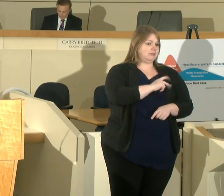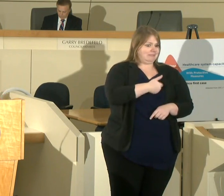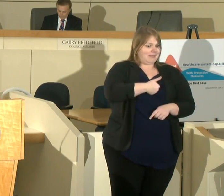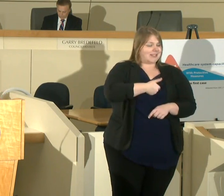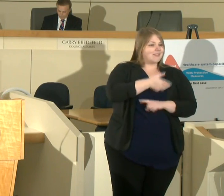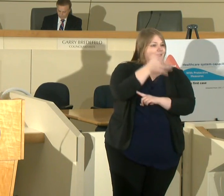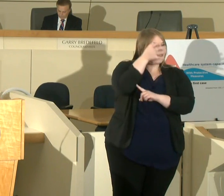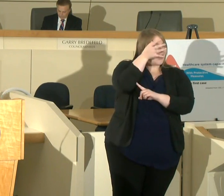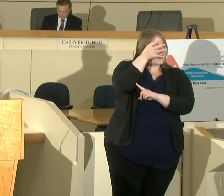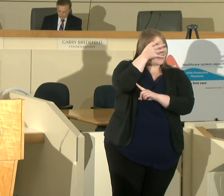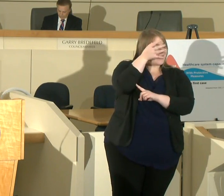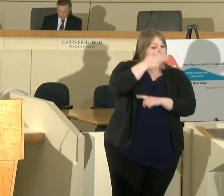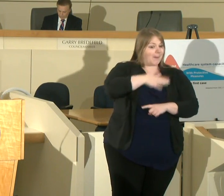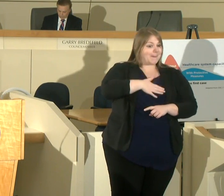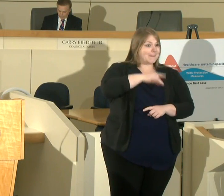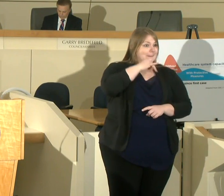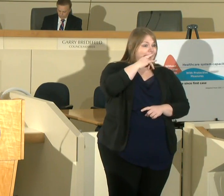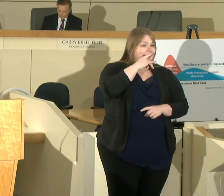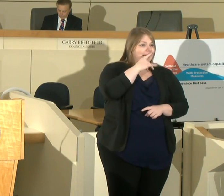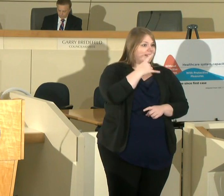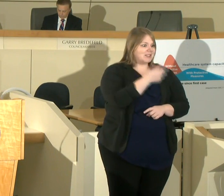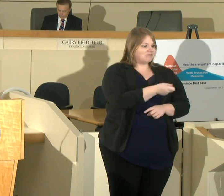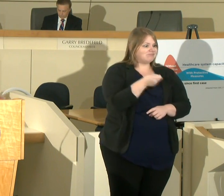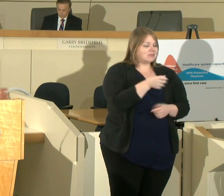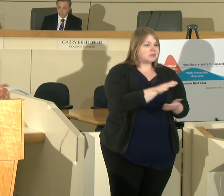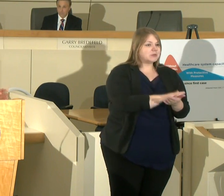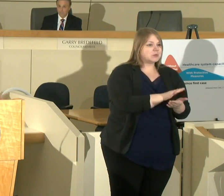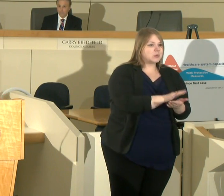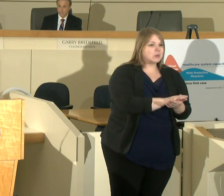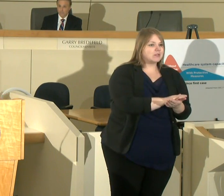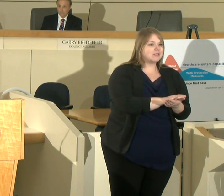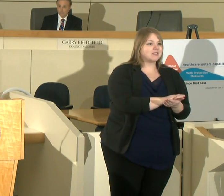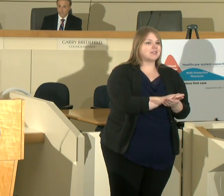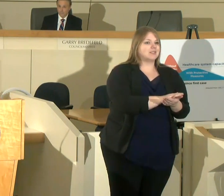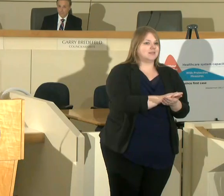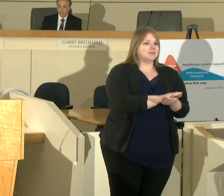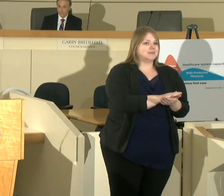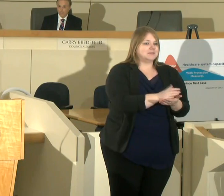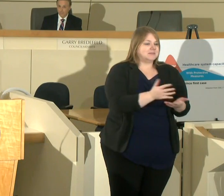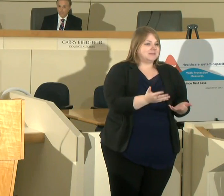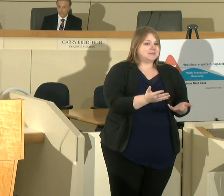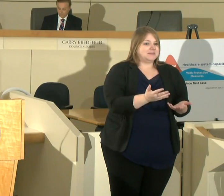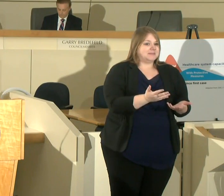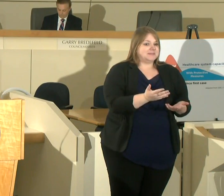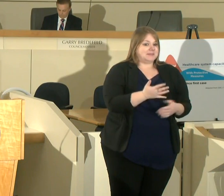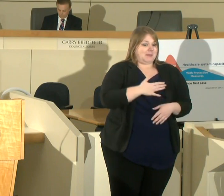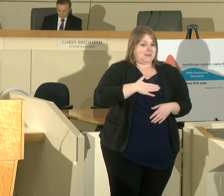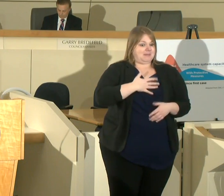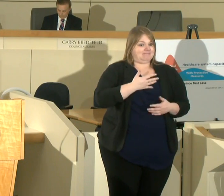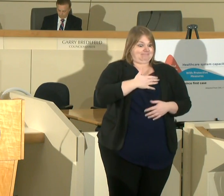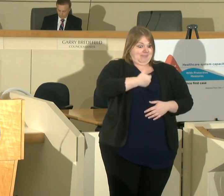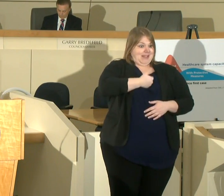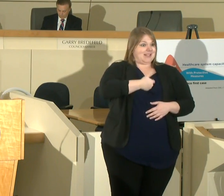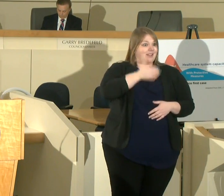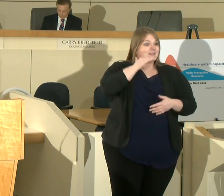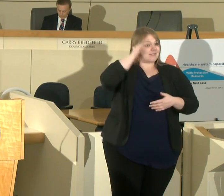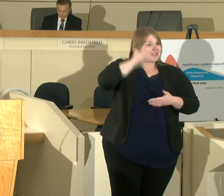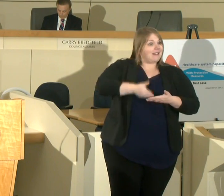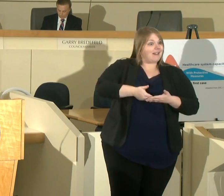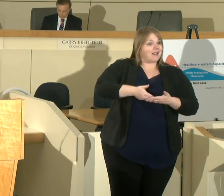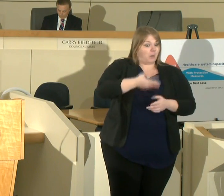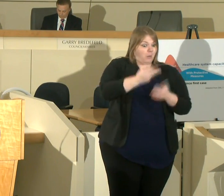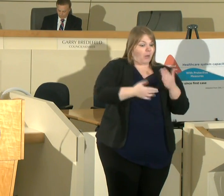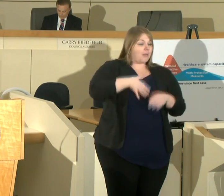my kids have lost their school as a son my parents are both vulnerable